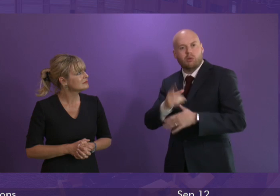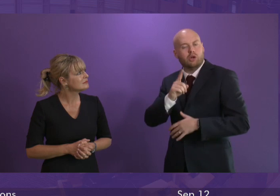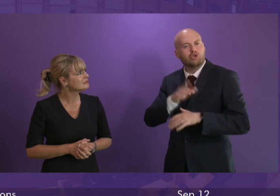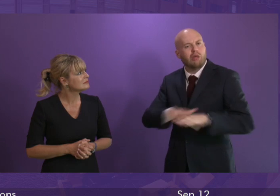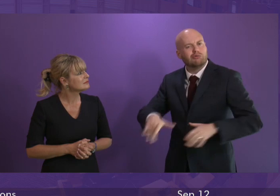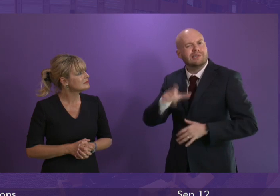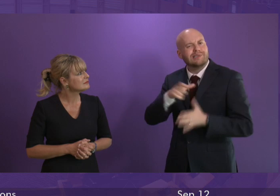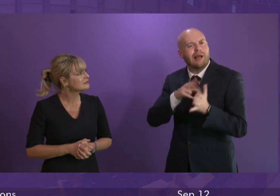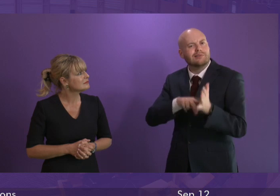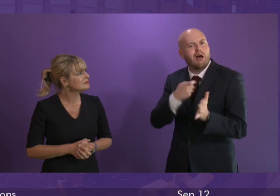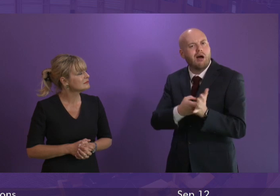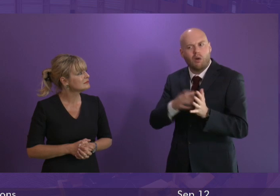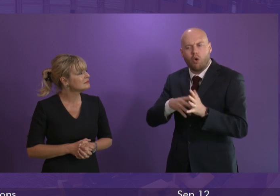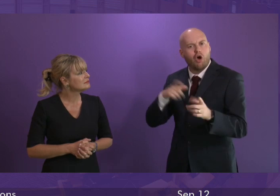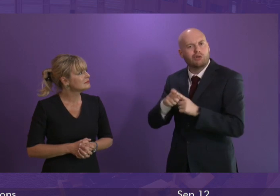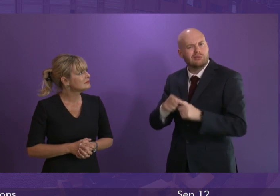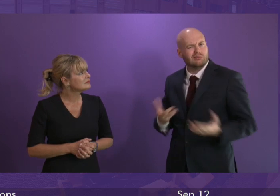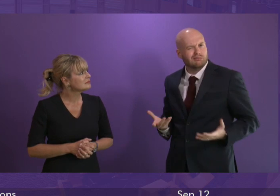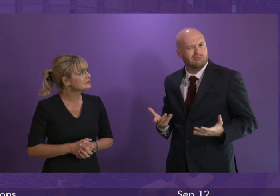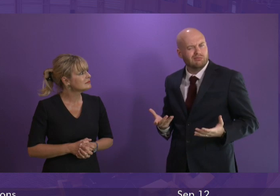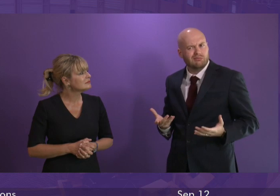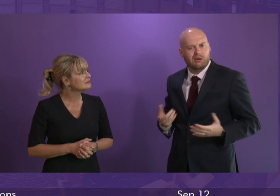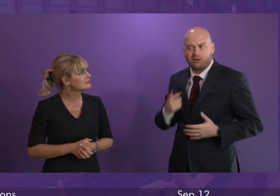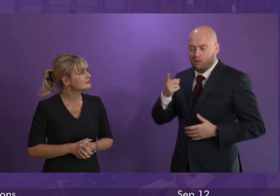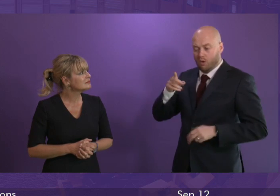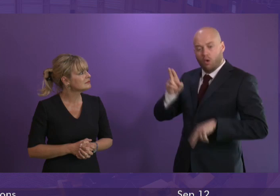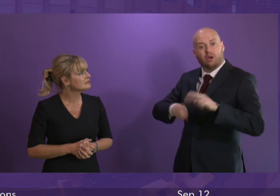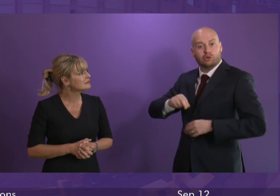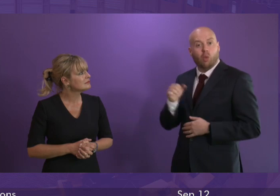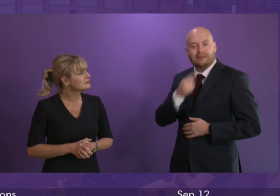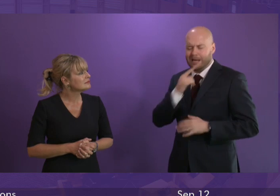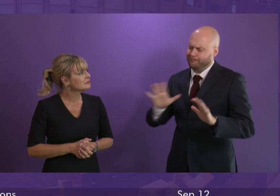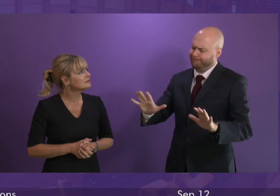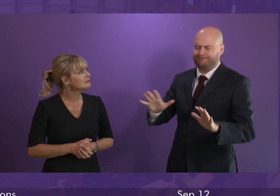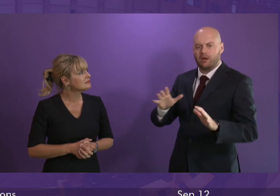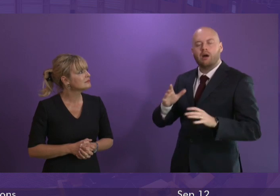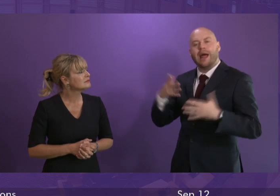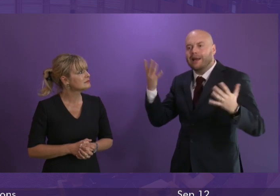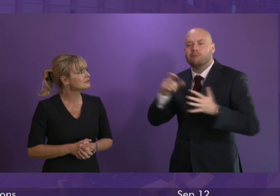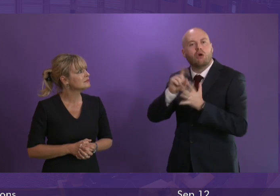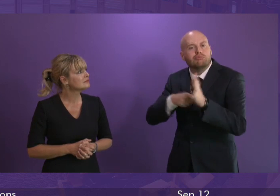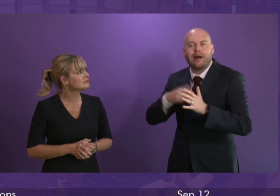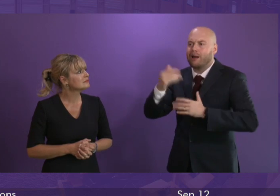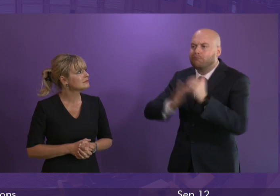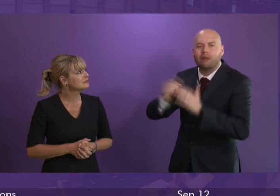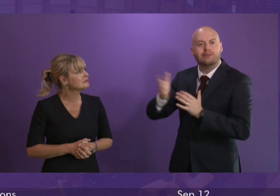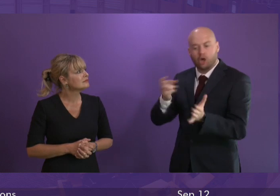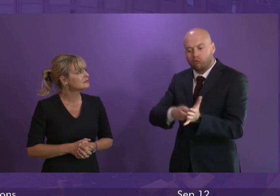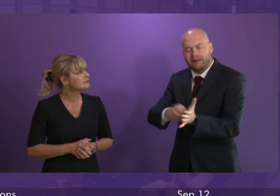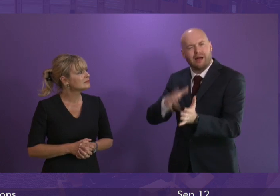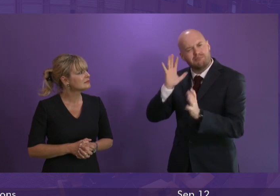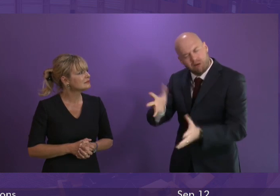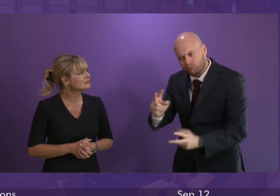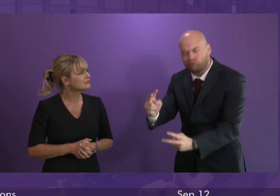And Audit Scotland is saying that there needs to be a review of whole project contracting to help with preventative and reactive